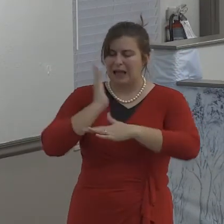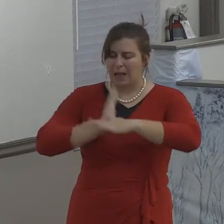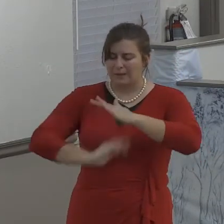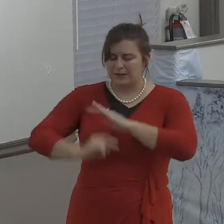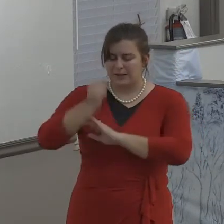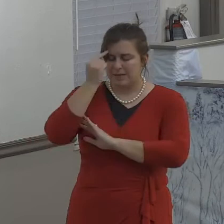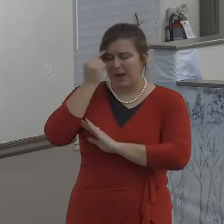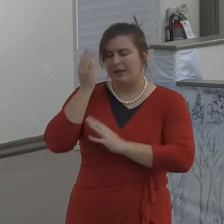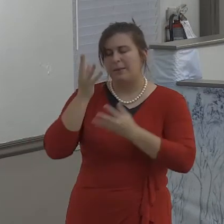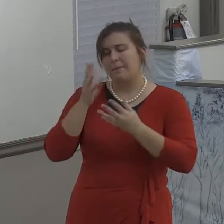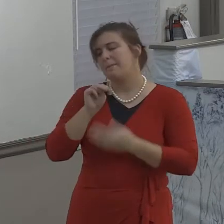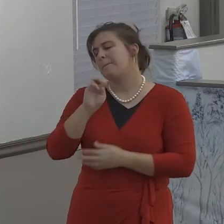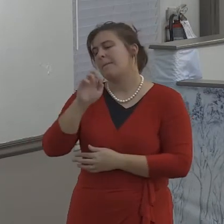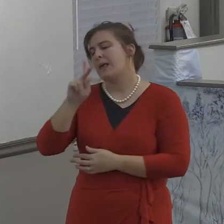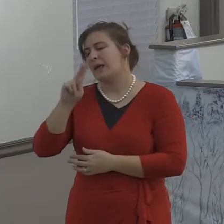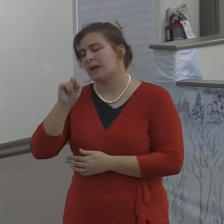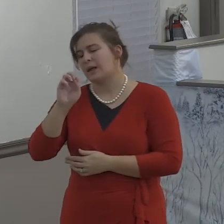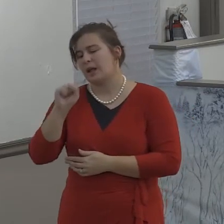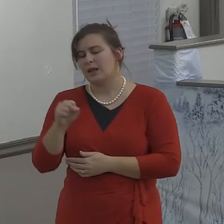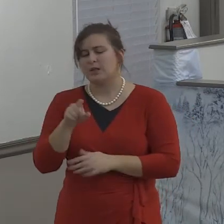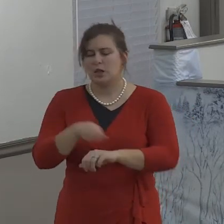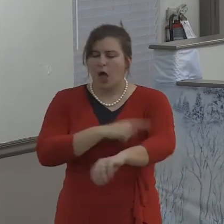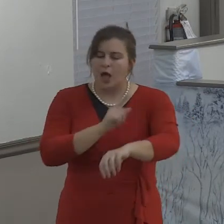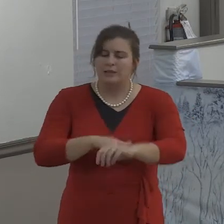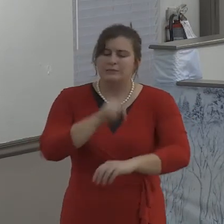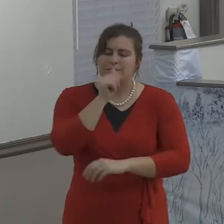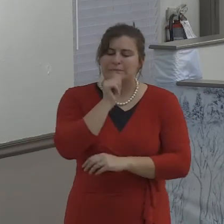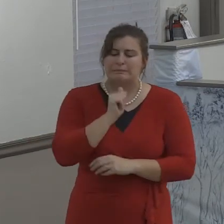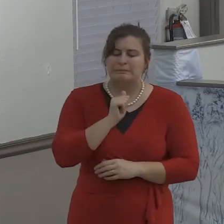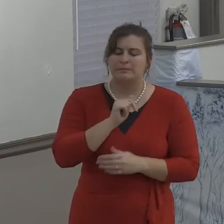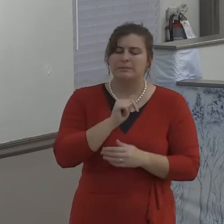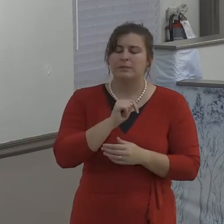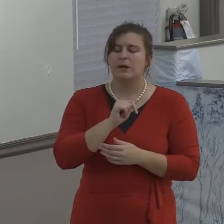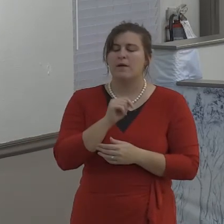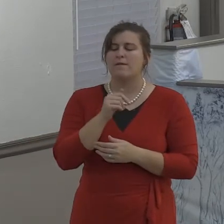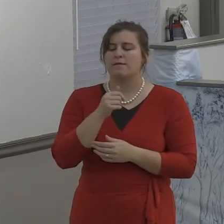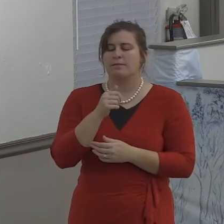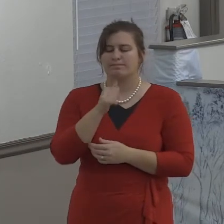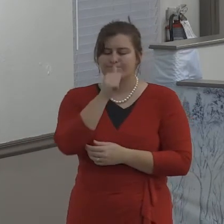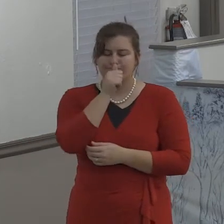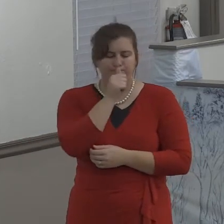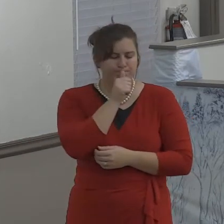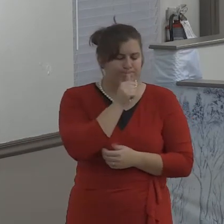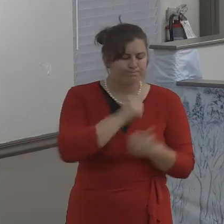of our pasts are worse than others.